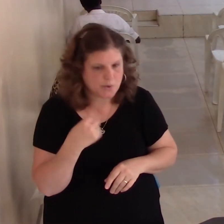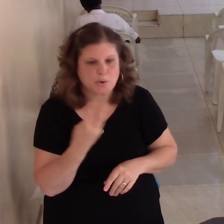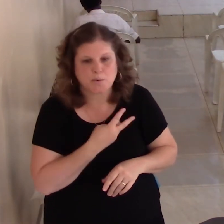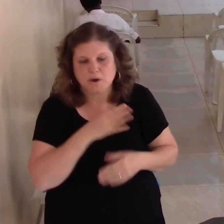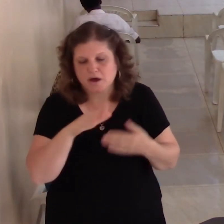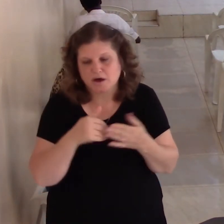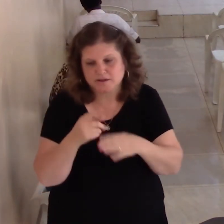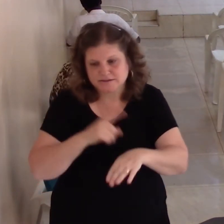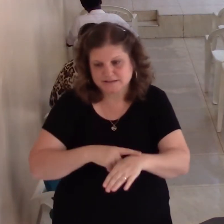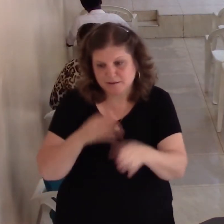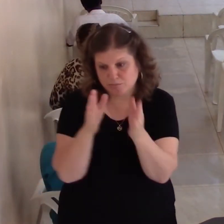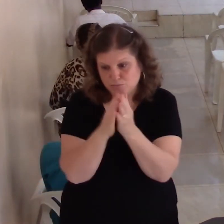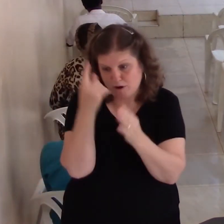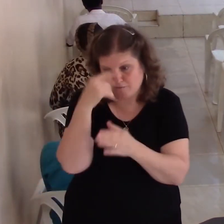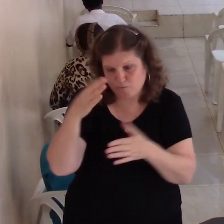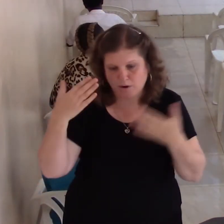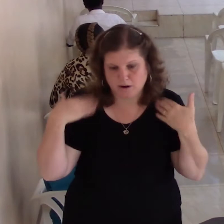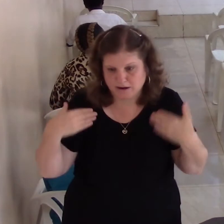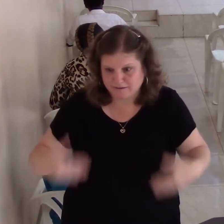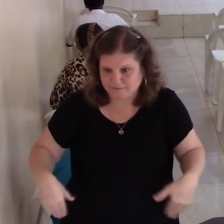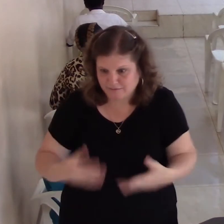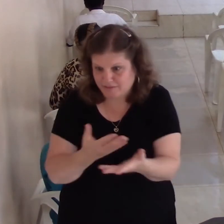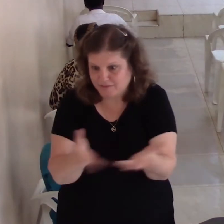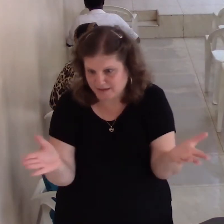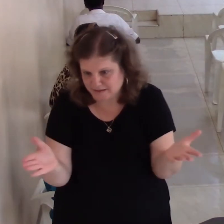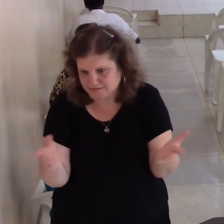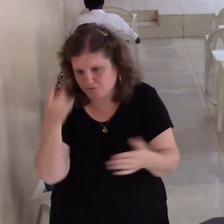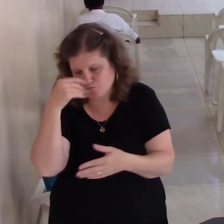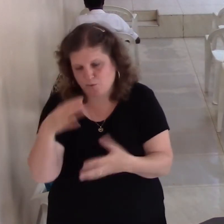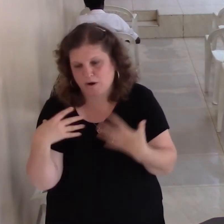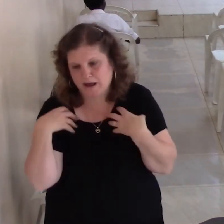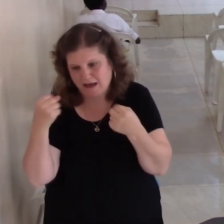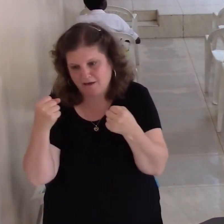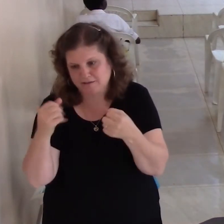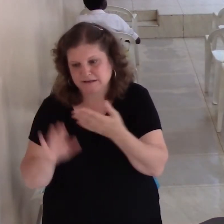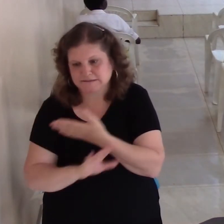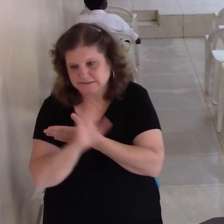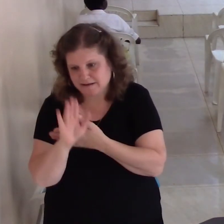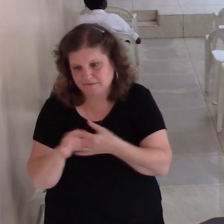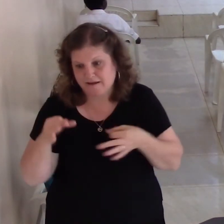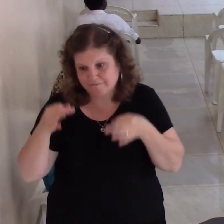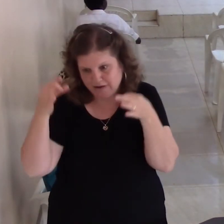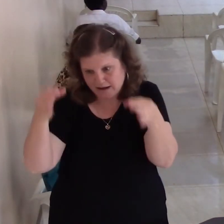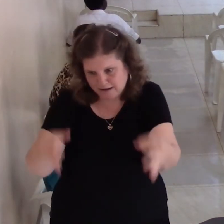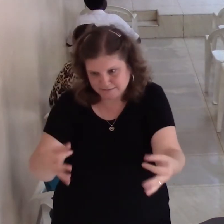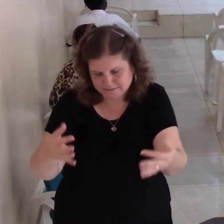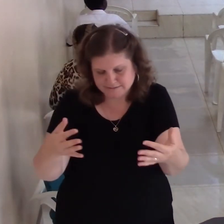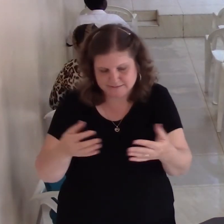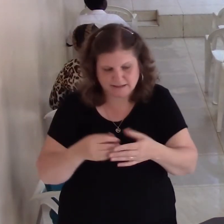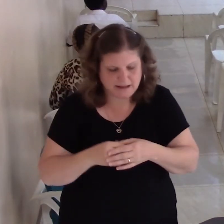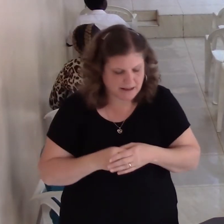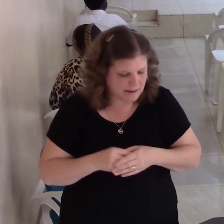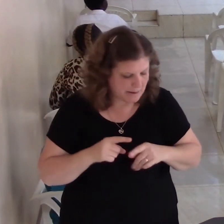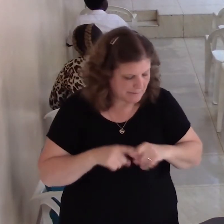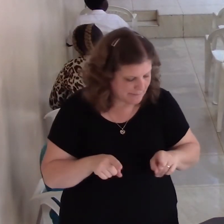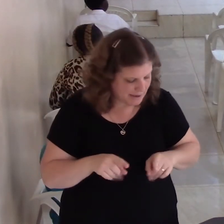things. For health, safety, finances, life. But in Colossians 1 verse 9.